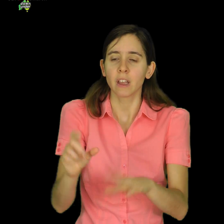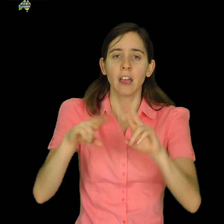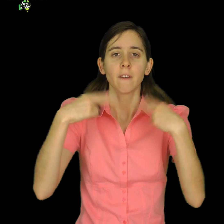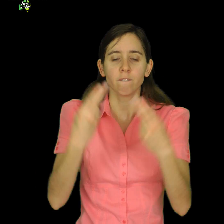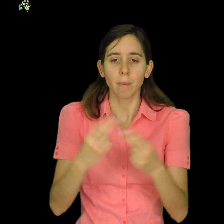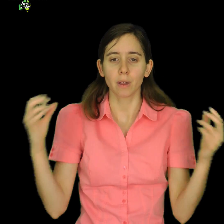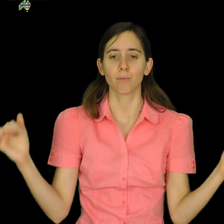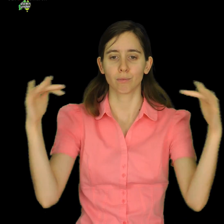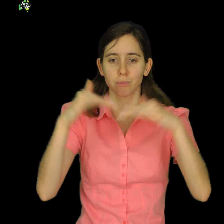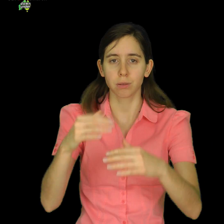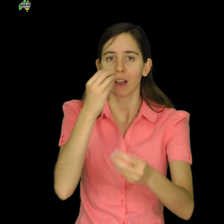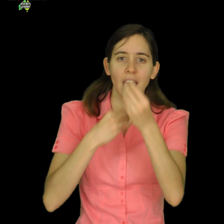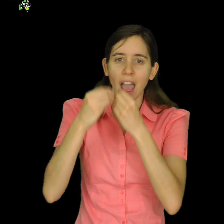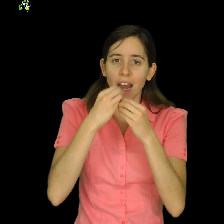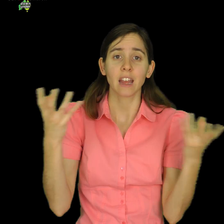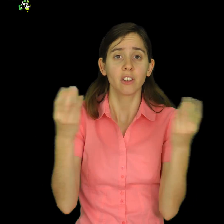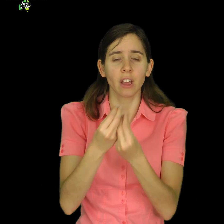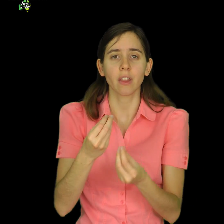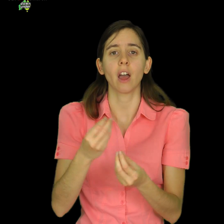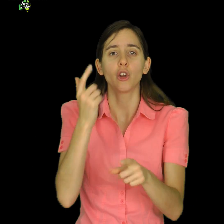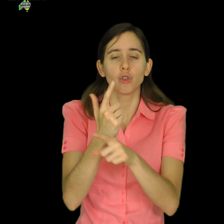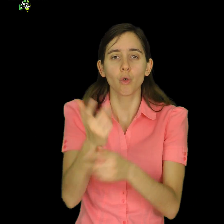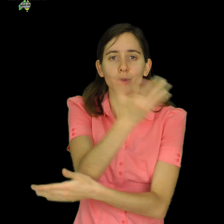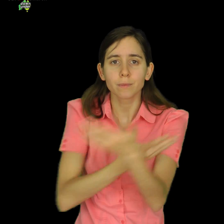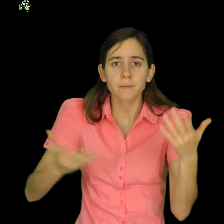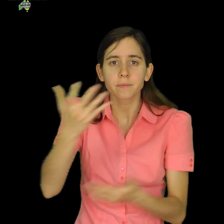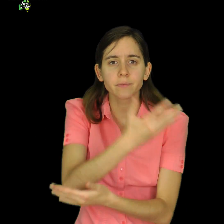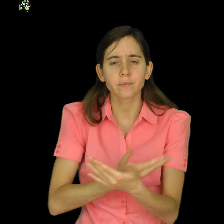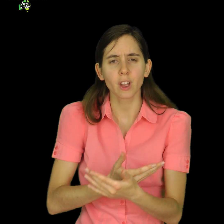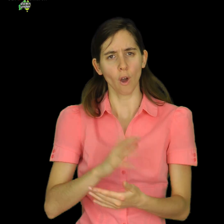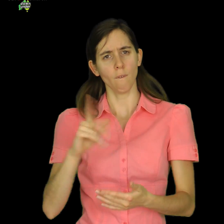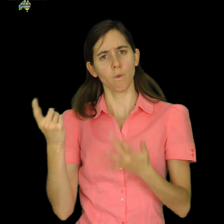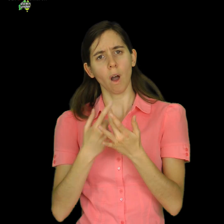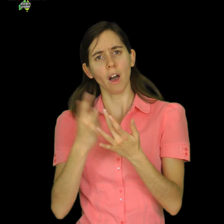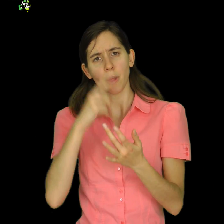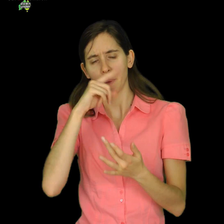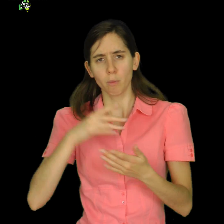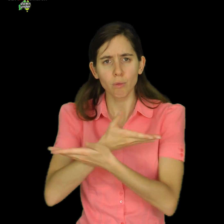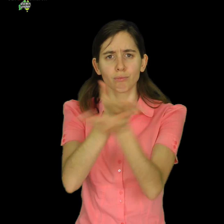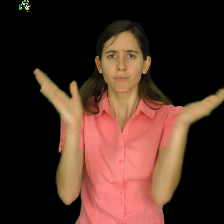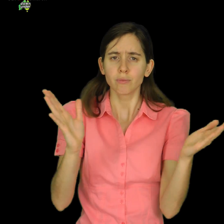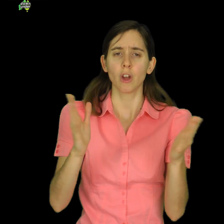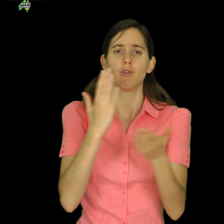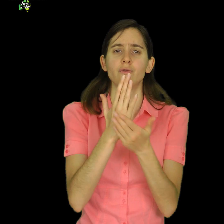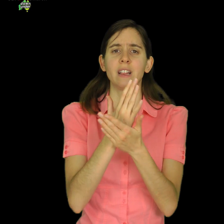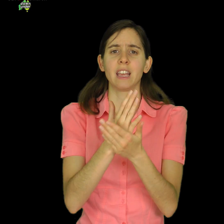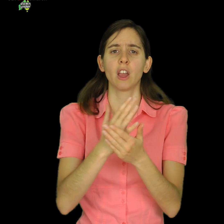topics. For the rest of us, though, it seems that entertainment and social media have